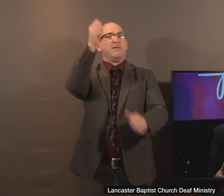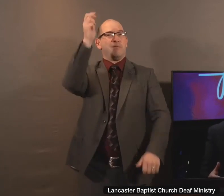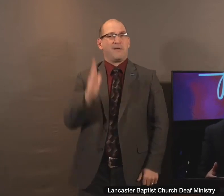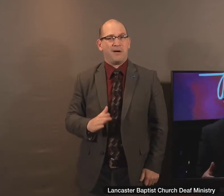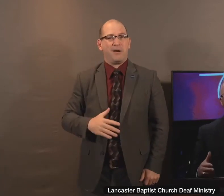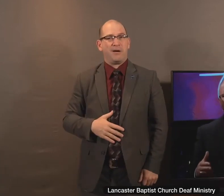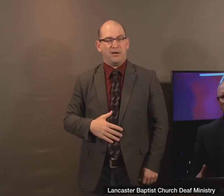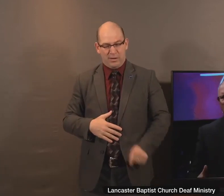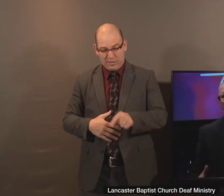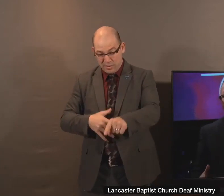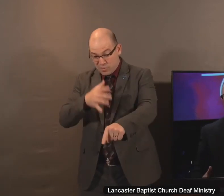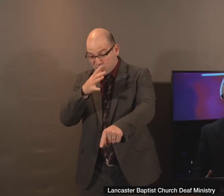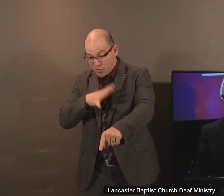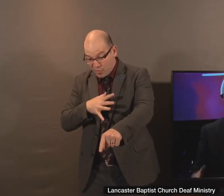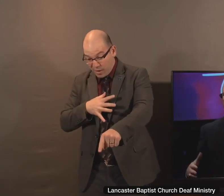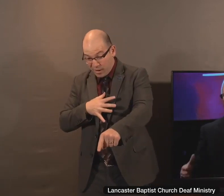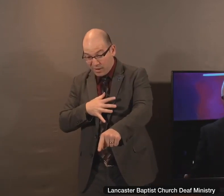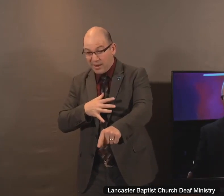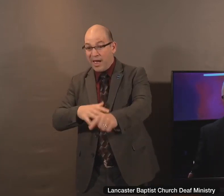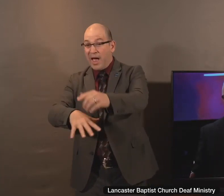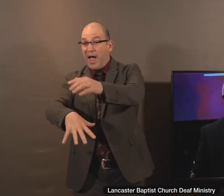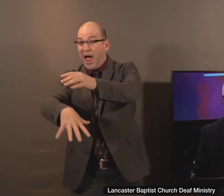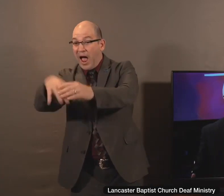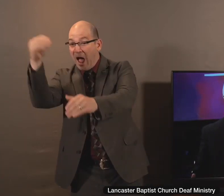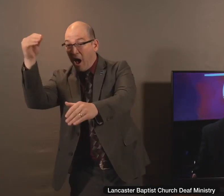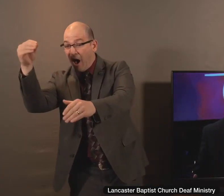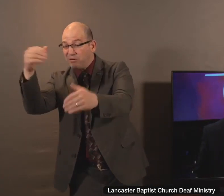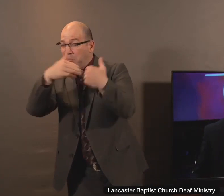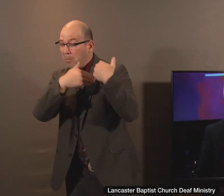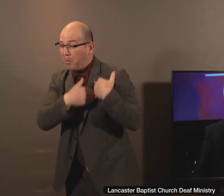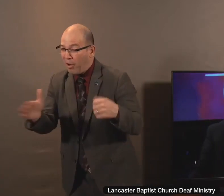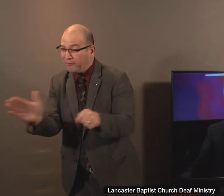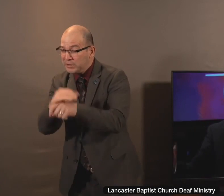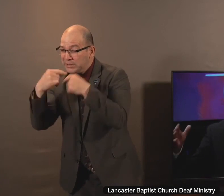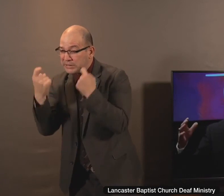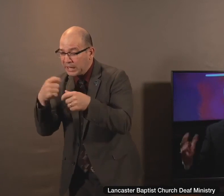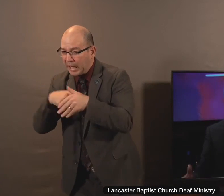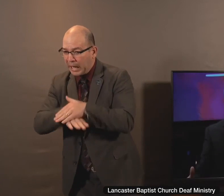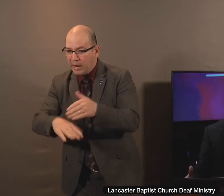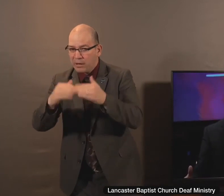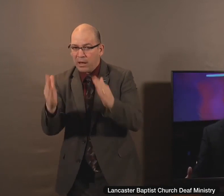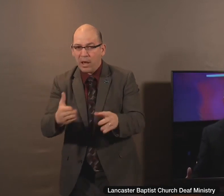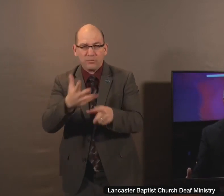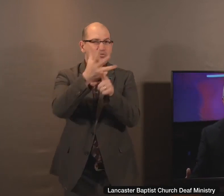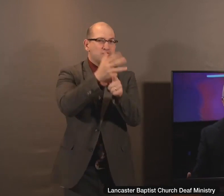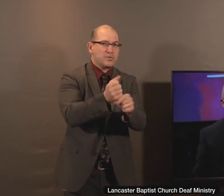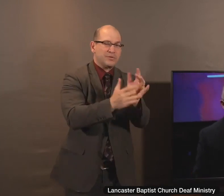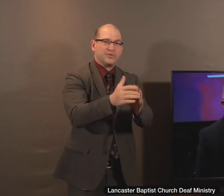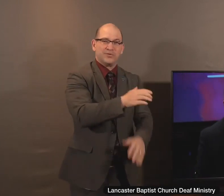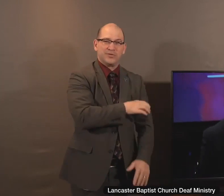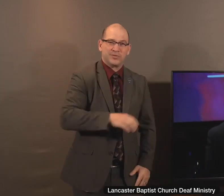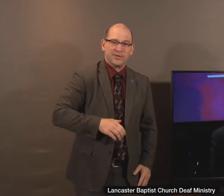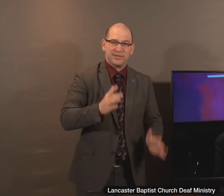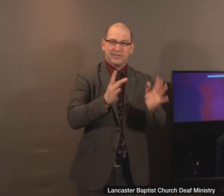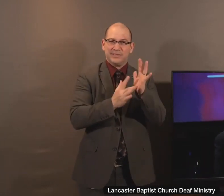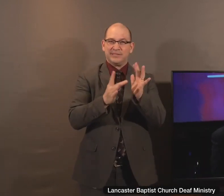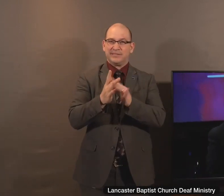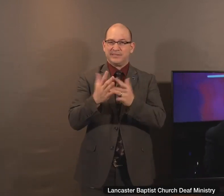courtyard lonely and burdened with her sin. And because she believed on Christ, he said, thy sins have been